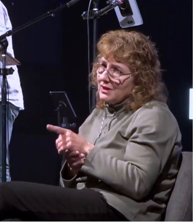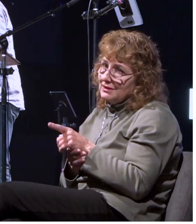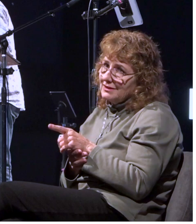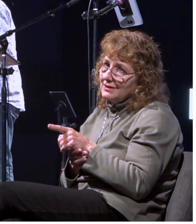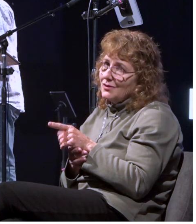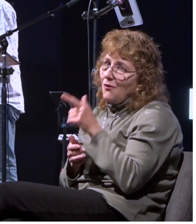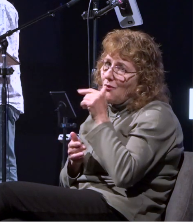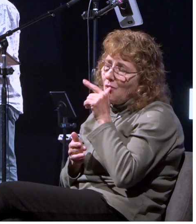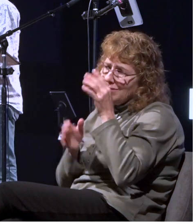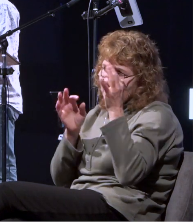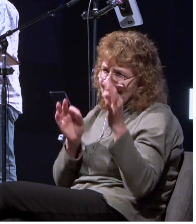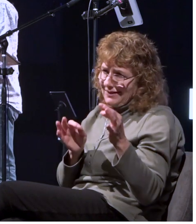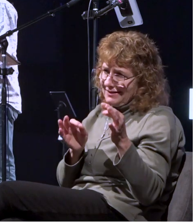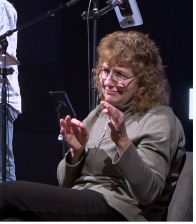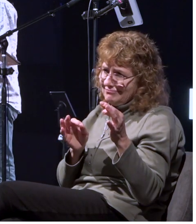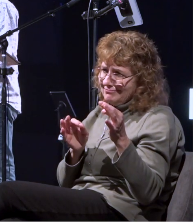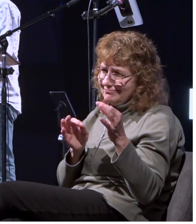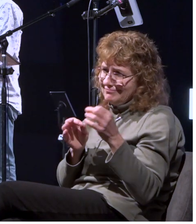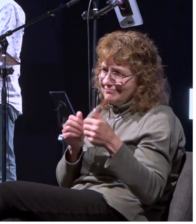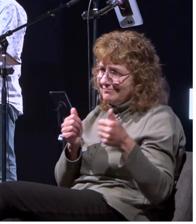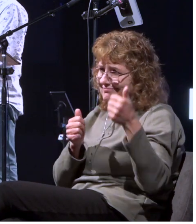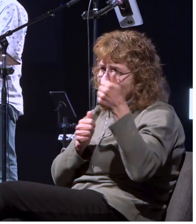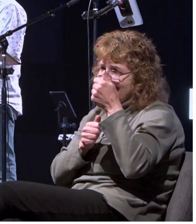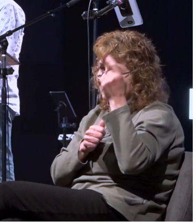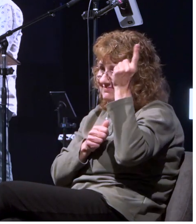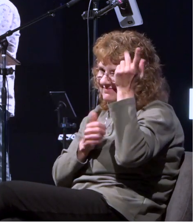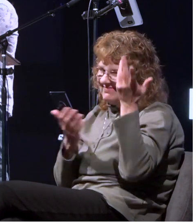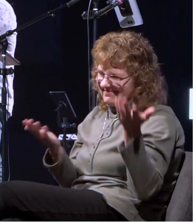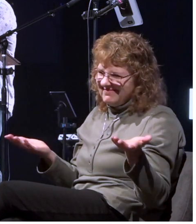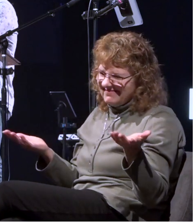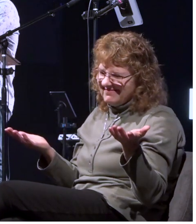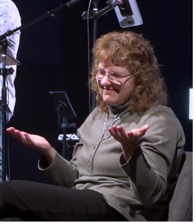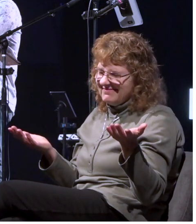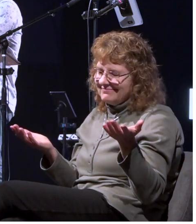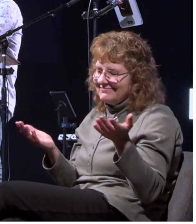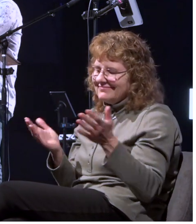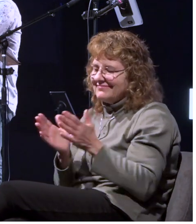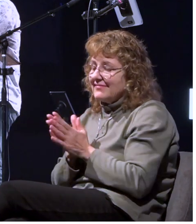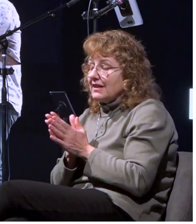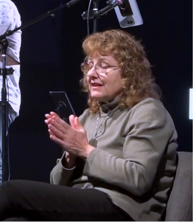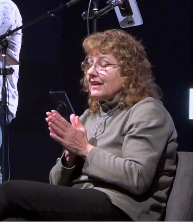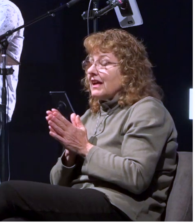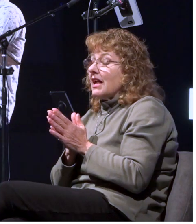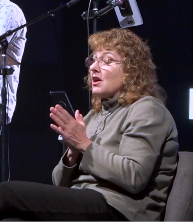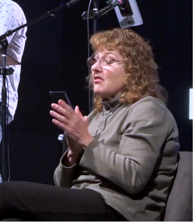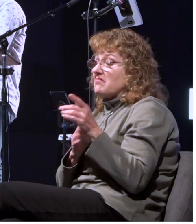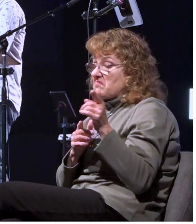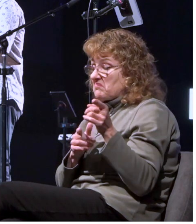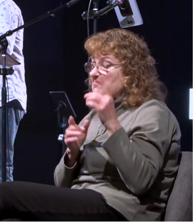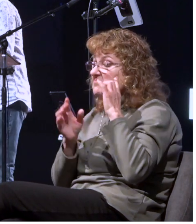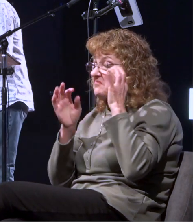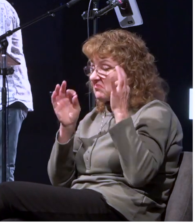than that right matthew henry in his commentary he points out that it was determined by the council of god